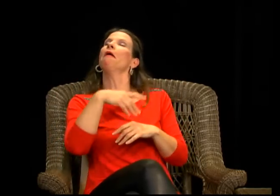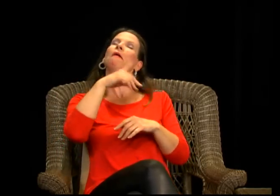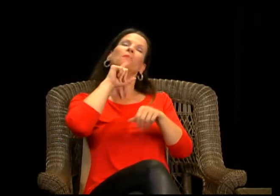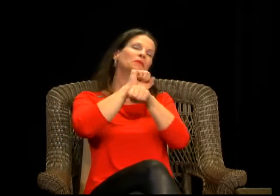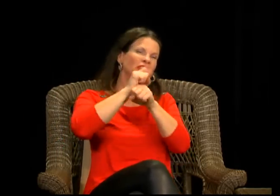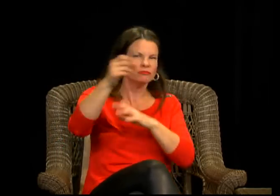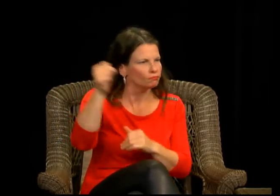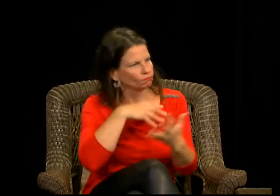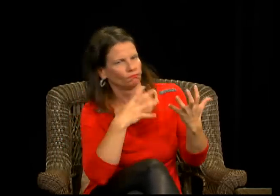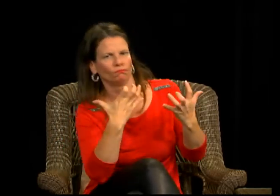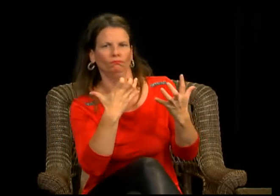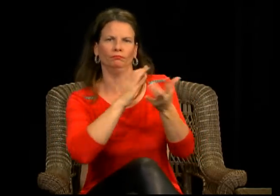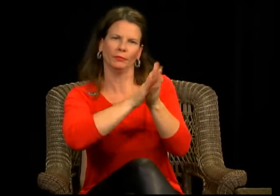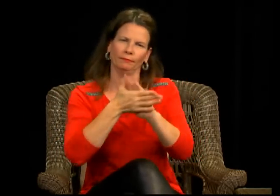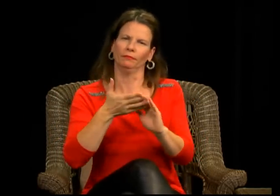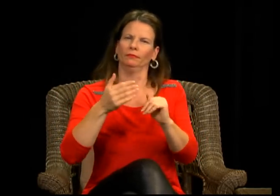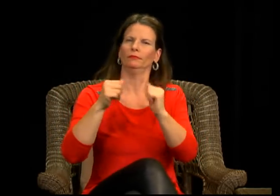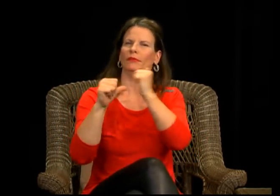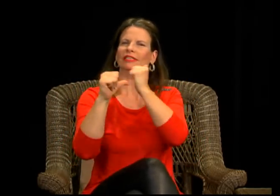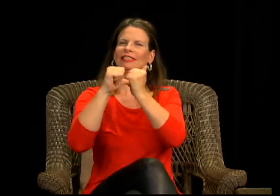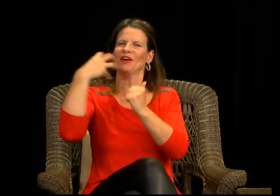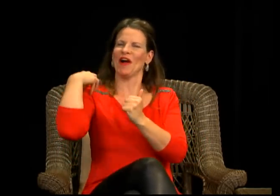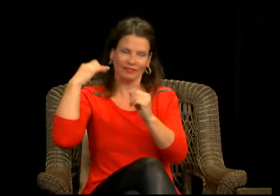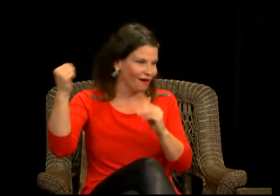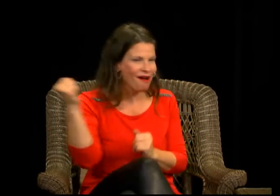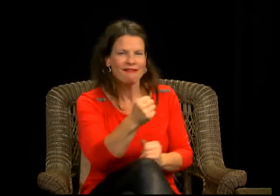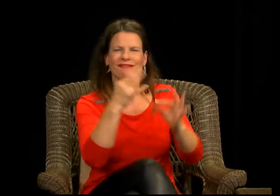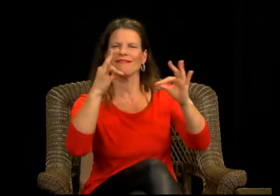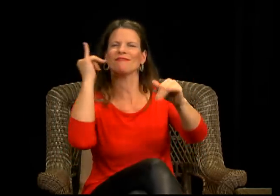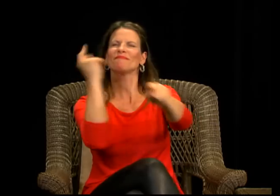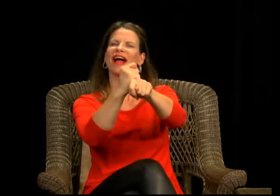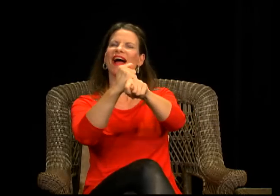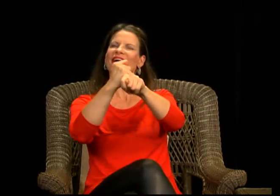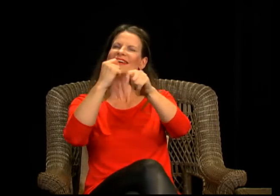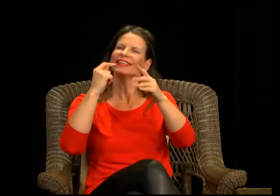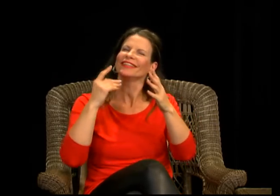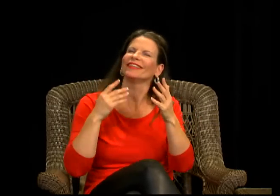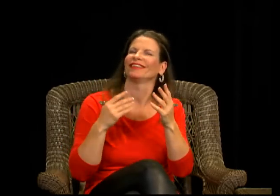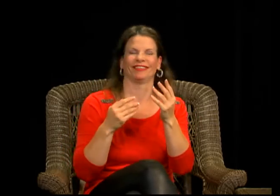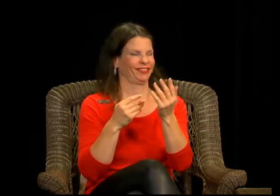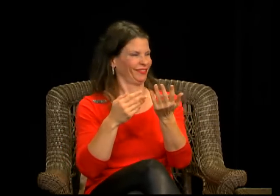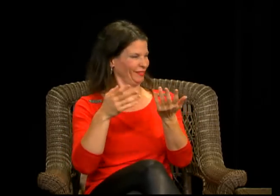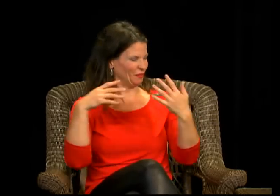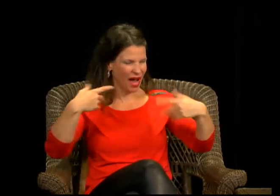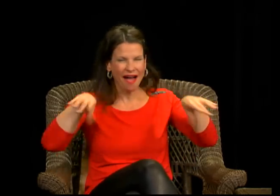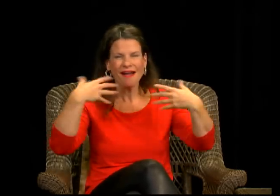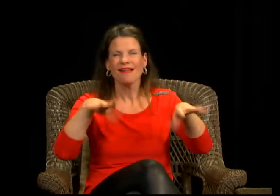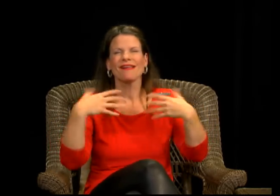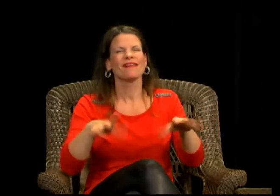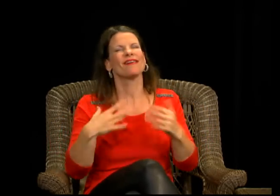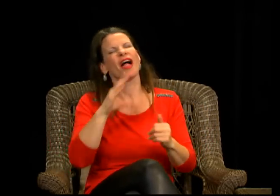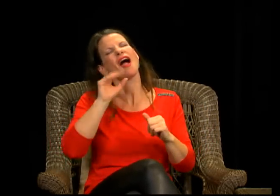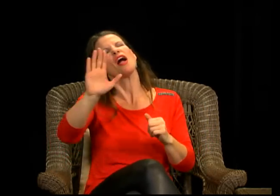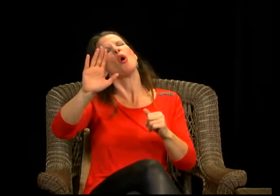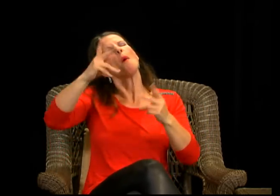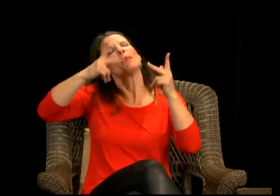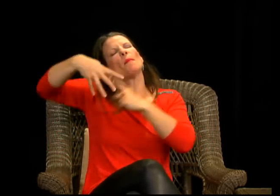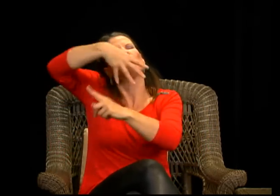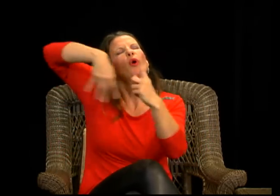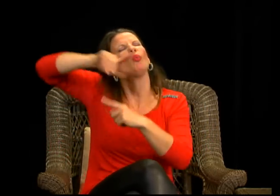football that wasn't even that hasn't been heard of before for women but but now we as women do have